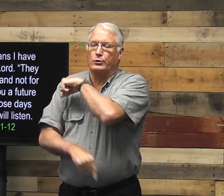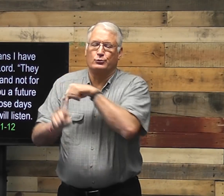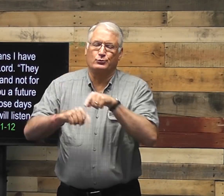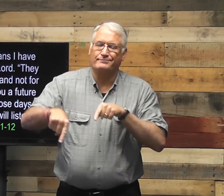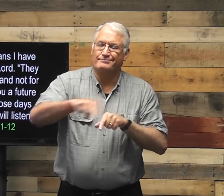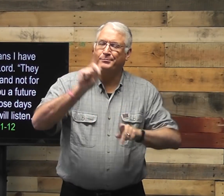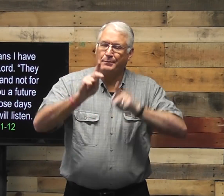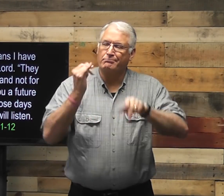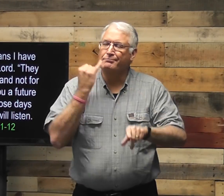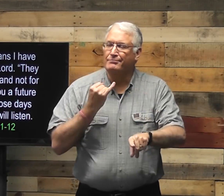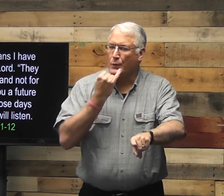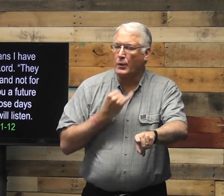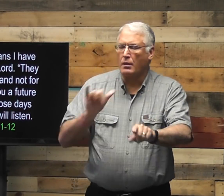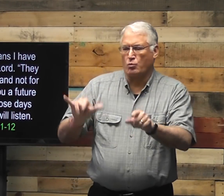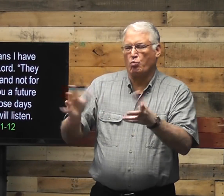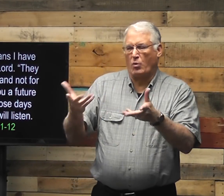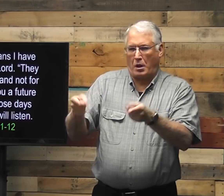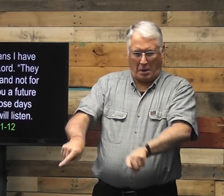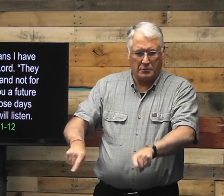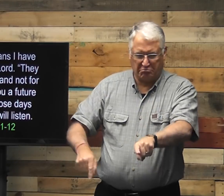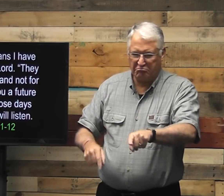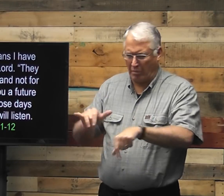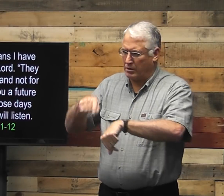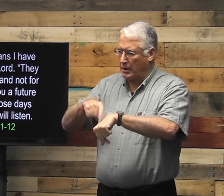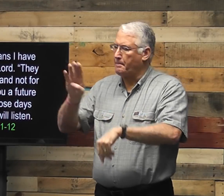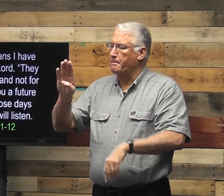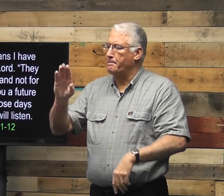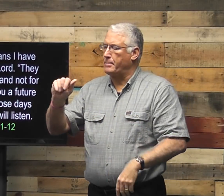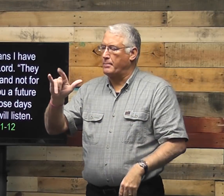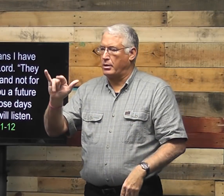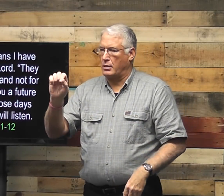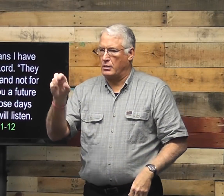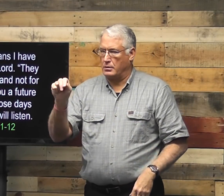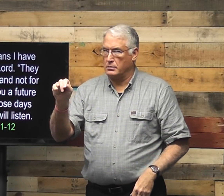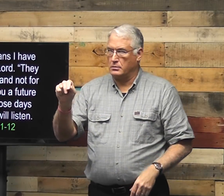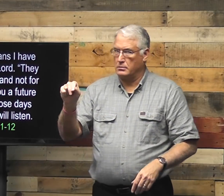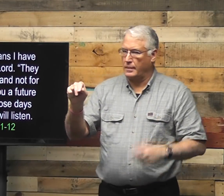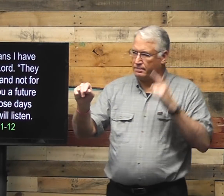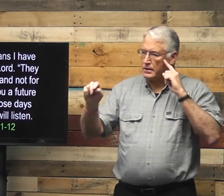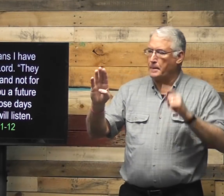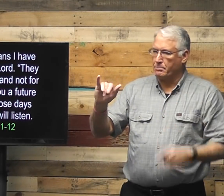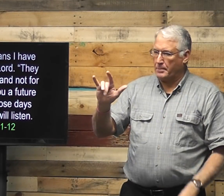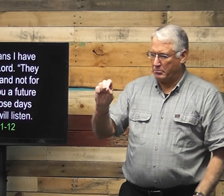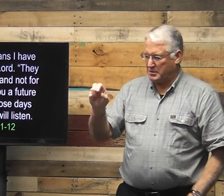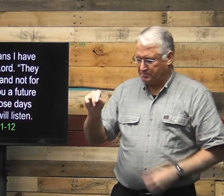That was punishment to the people of Israel. So, this is what has happened. This is talking about Babylon.